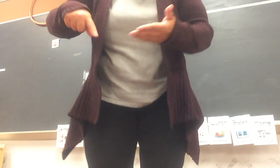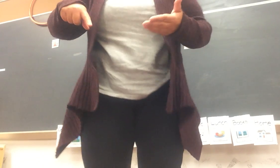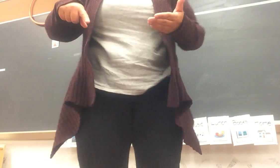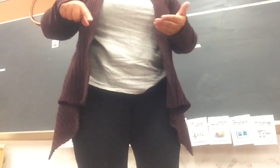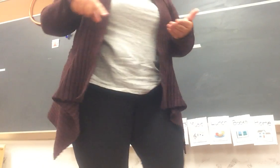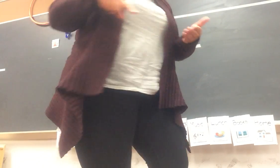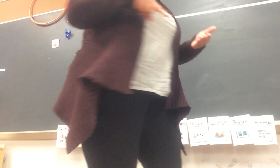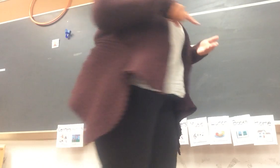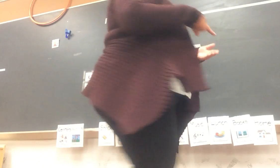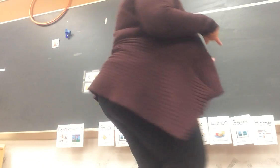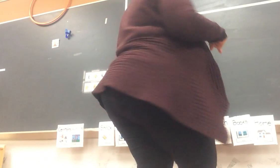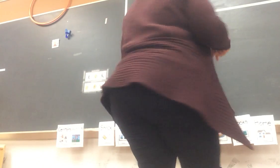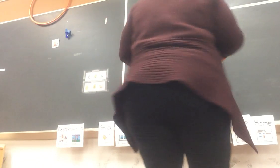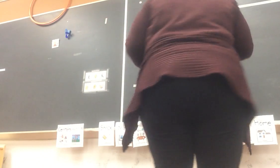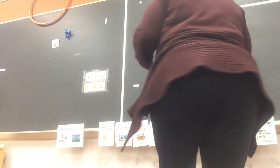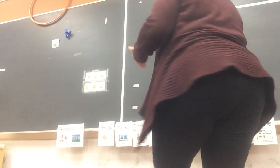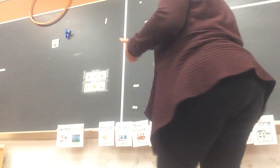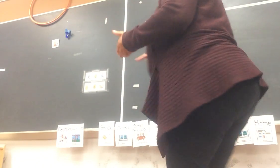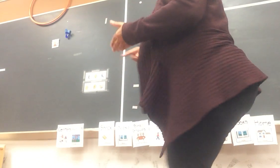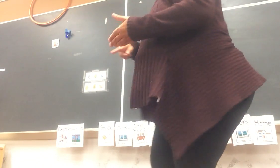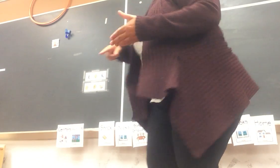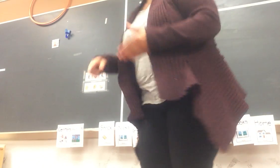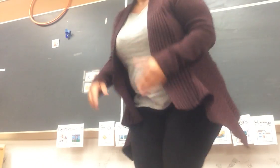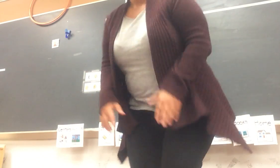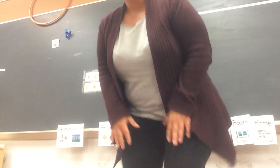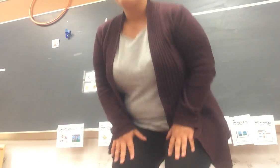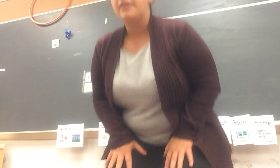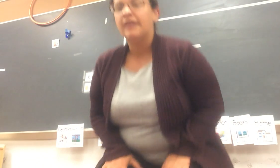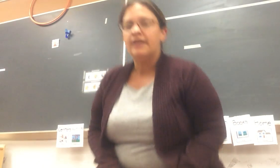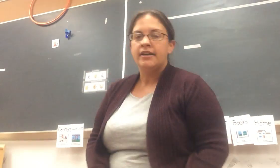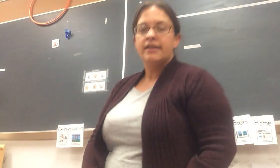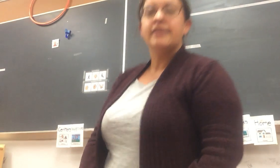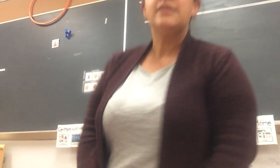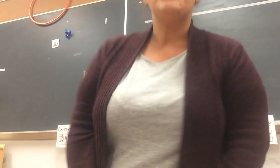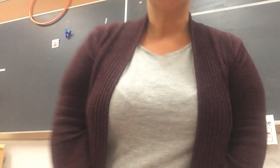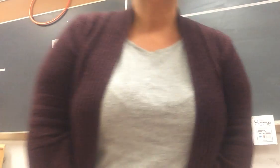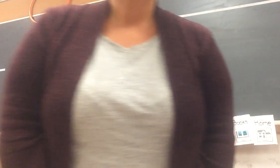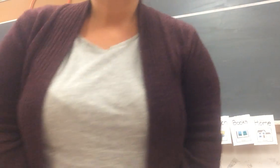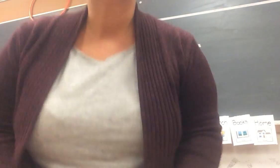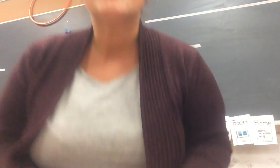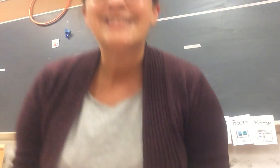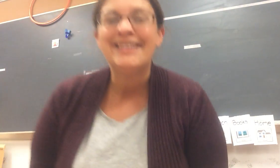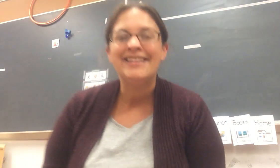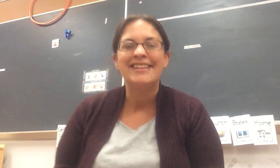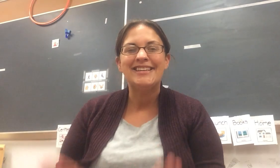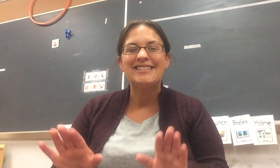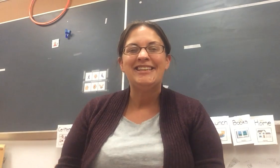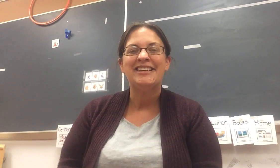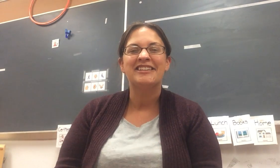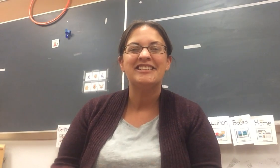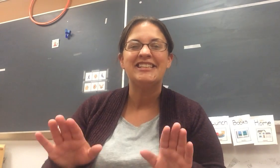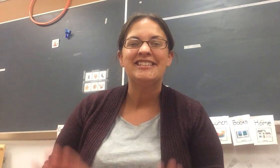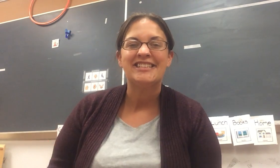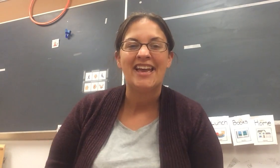And turn I'm going to turn around. Because Miss Priscilla's here today.